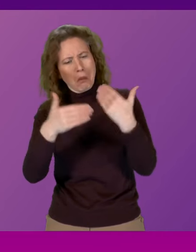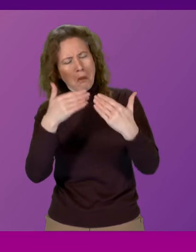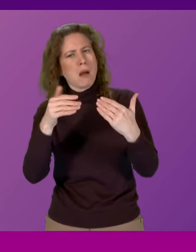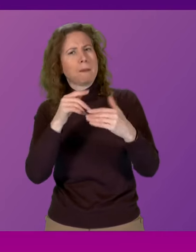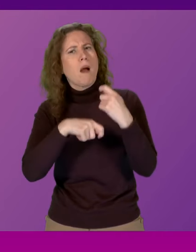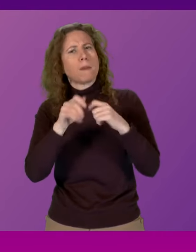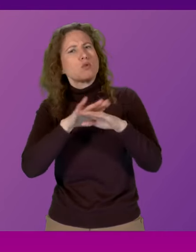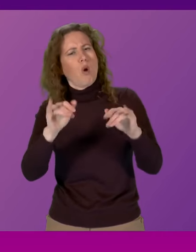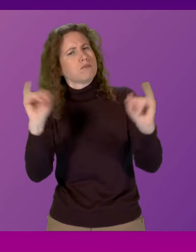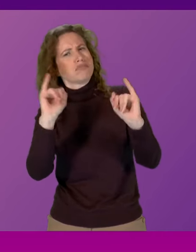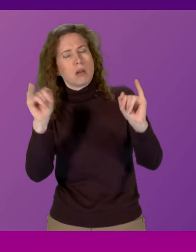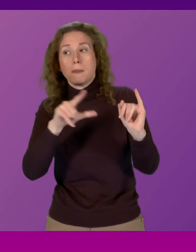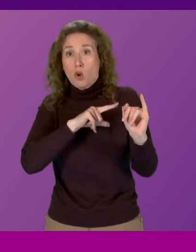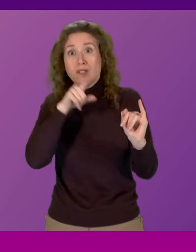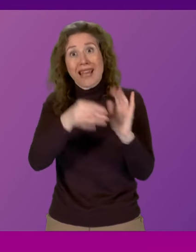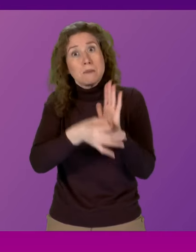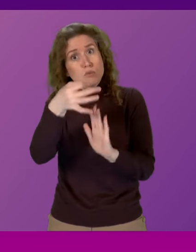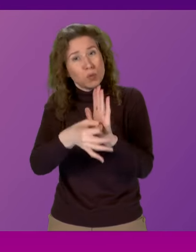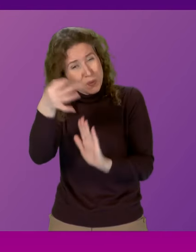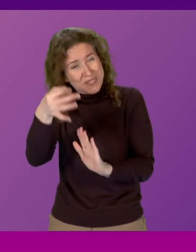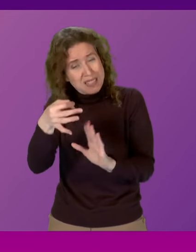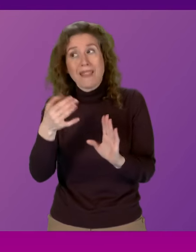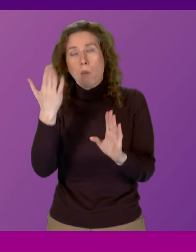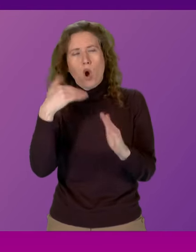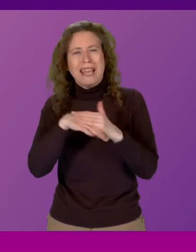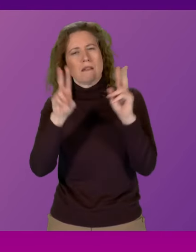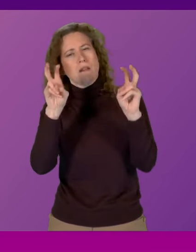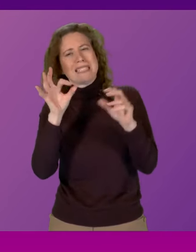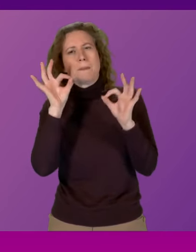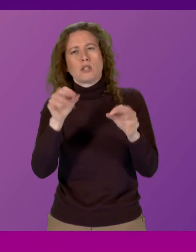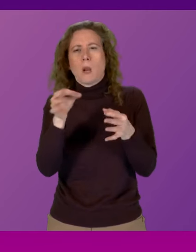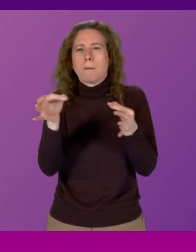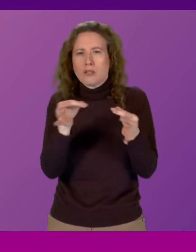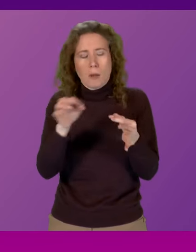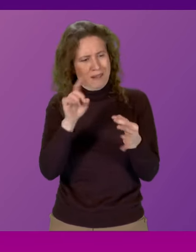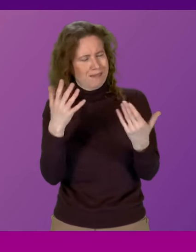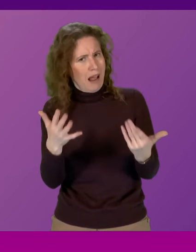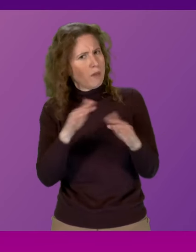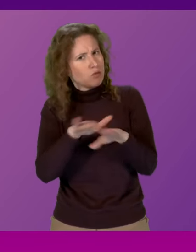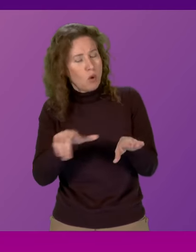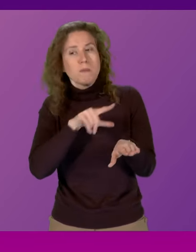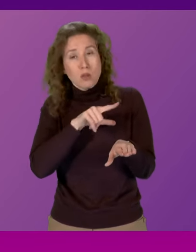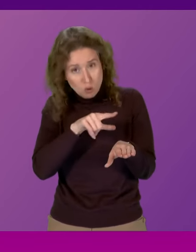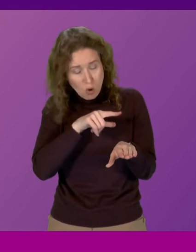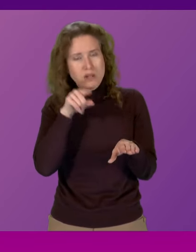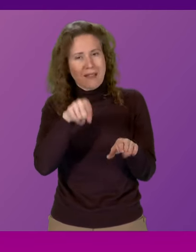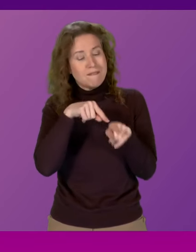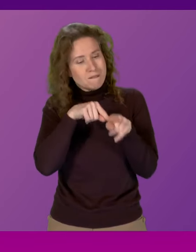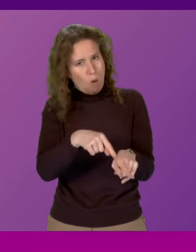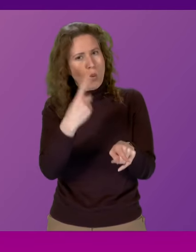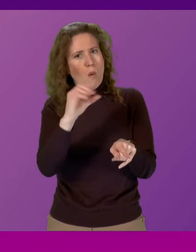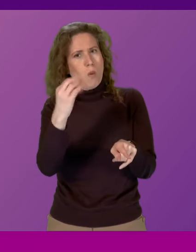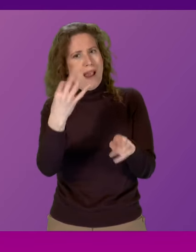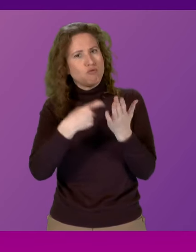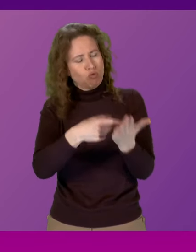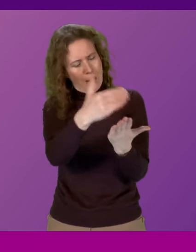-escalated because they made improvements in performance following the completion of all 108 recommendations outlined